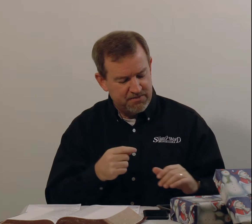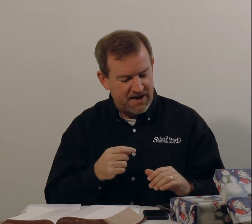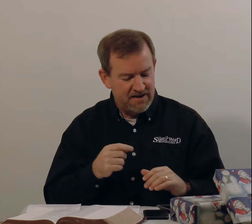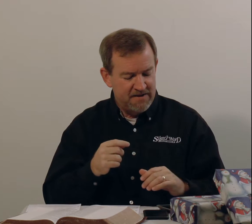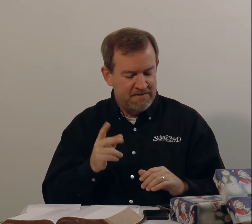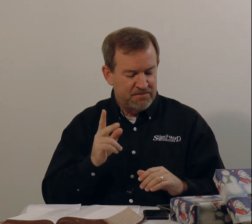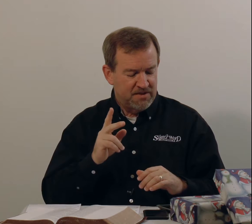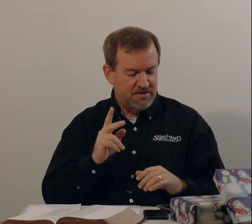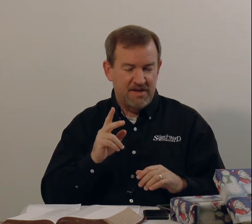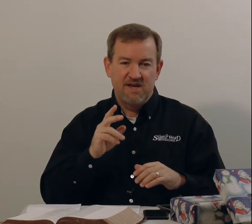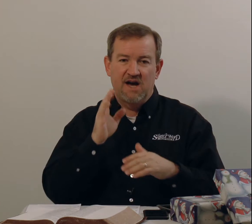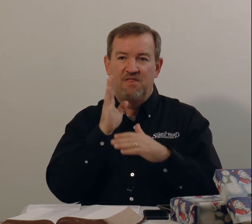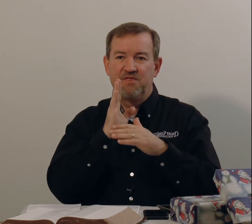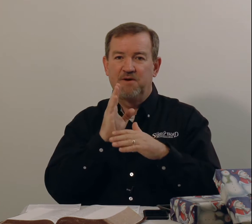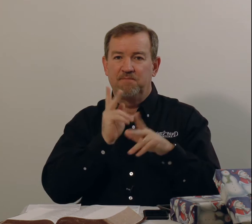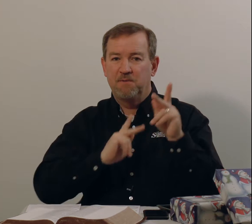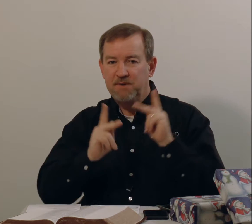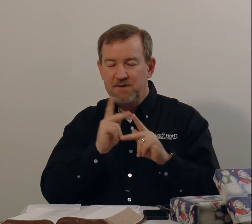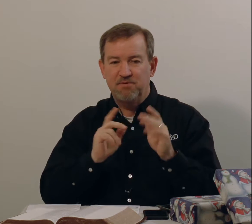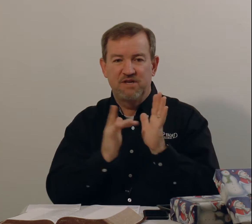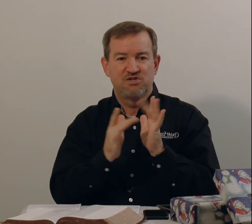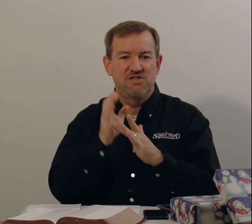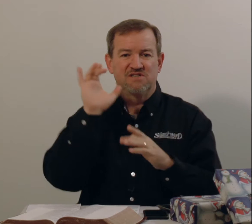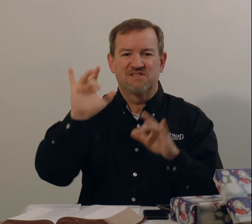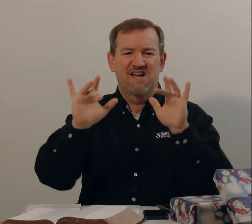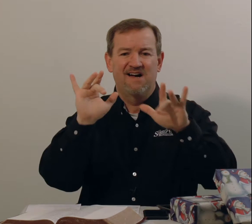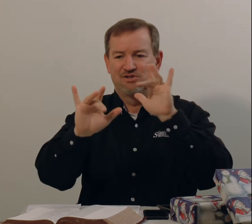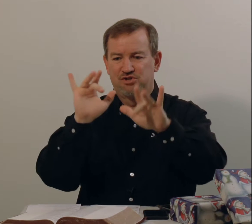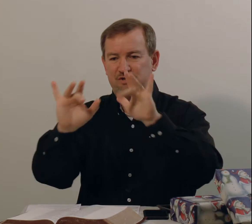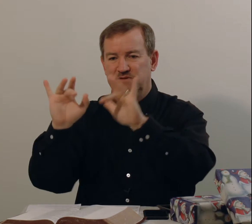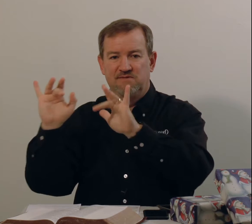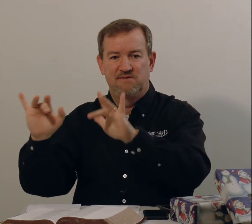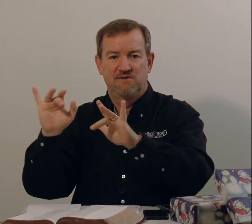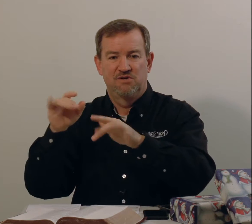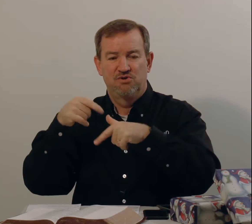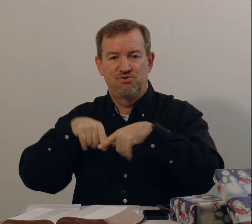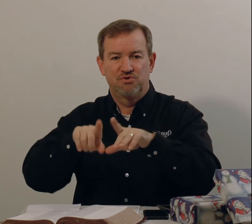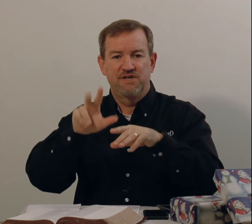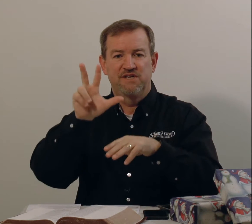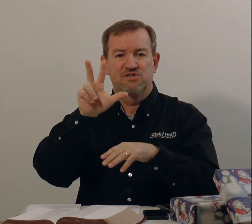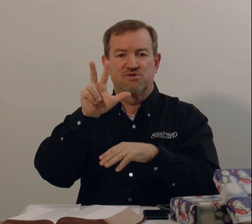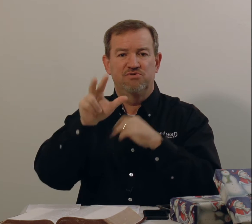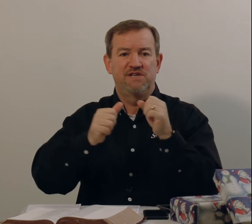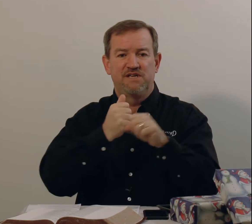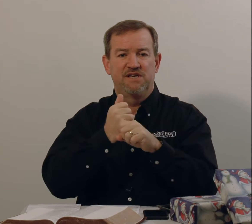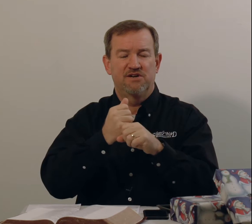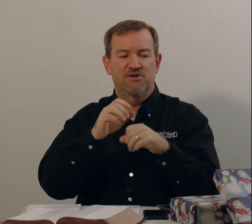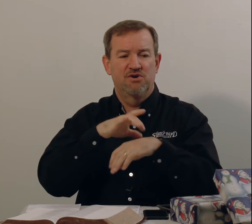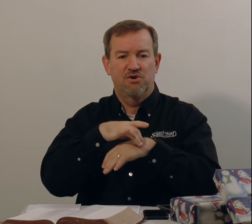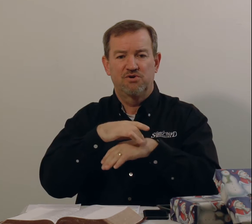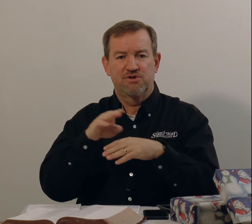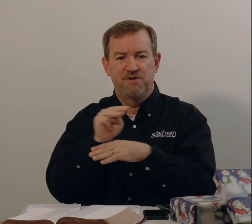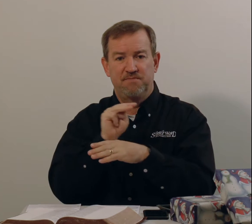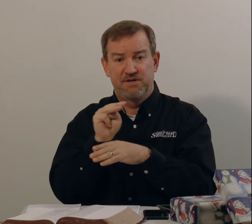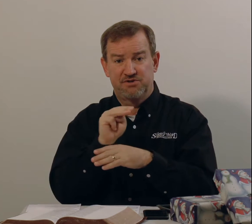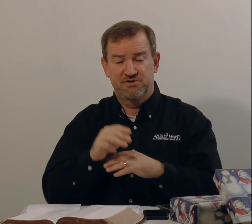about the, the, the people that Jesus touched during his three year earthly ministry.